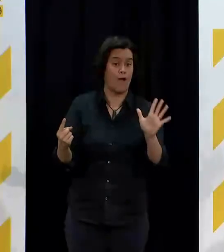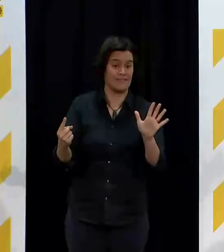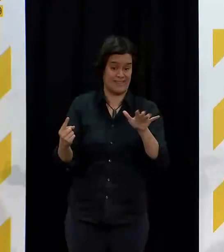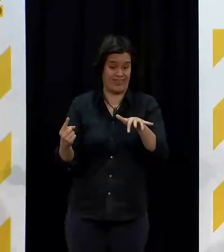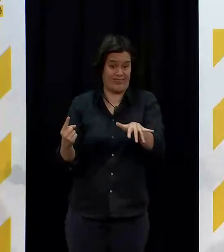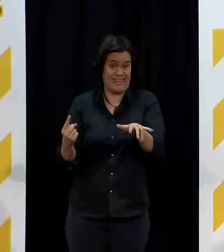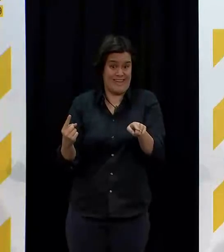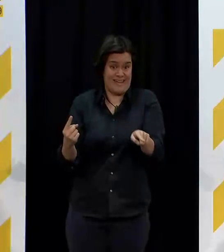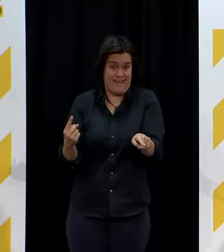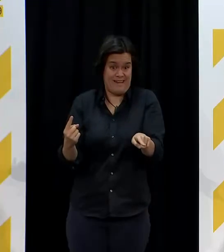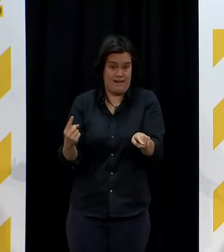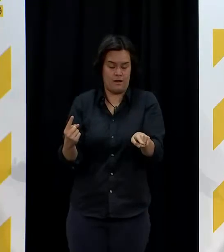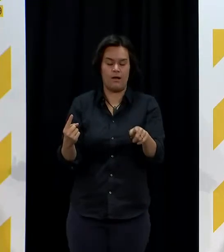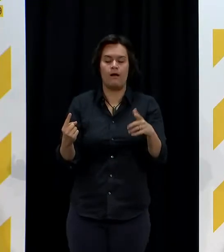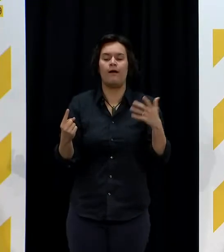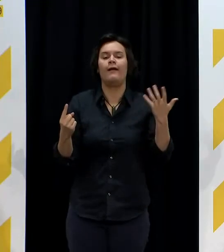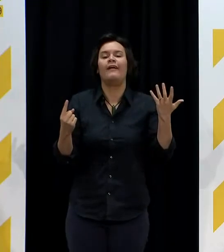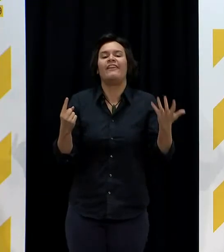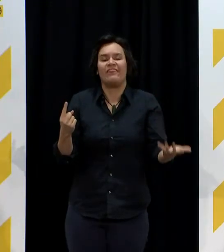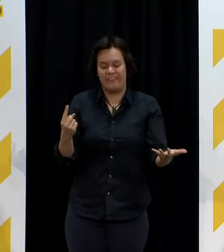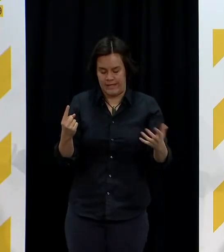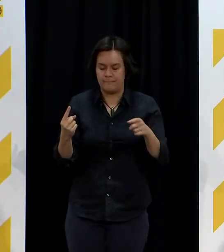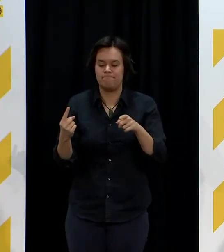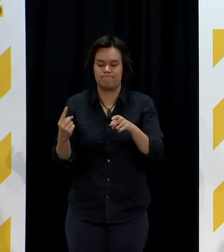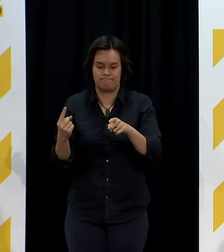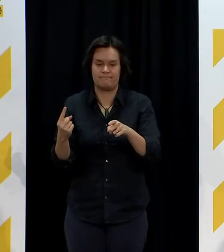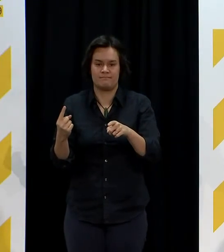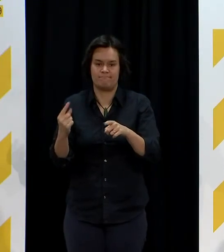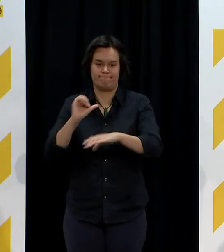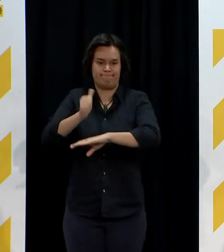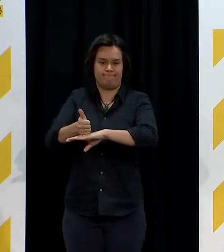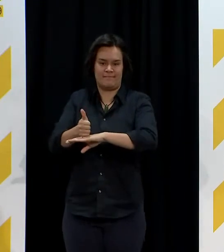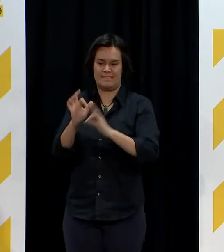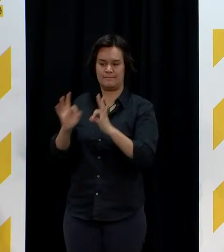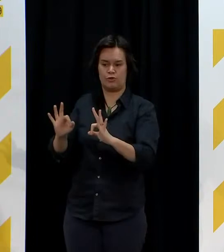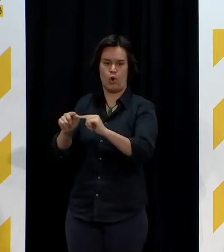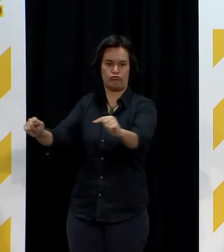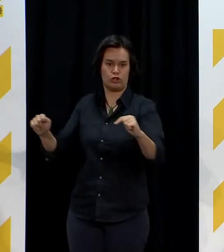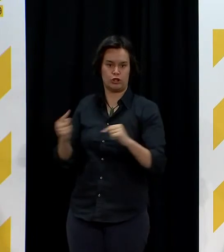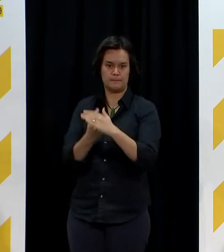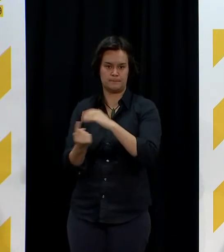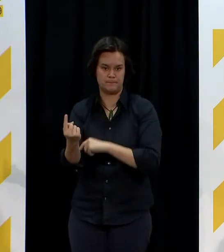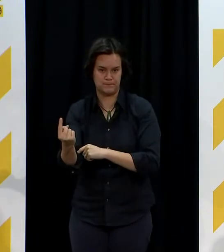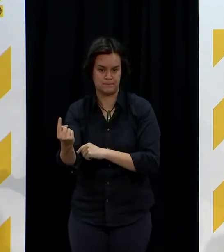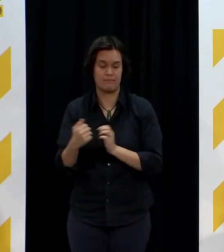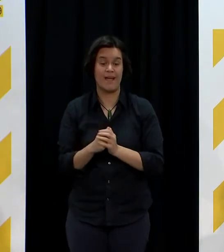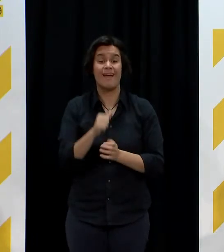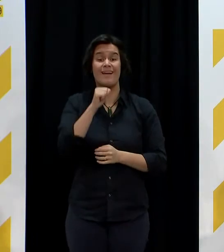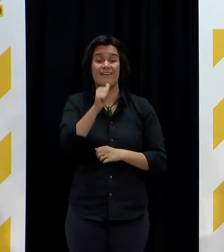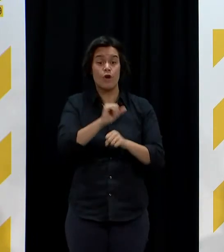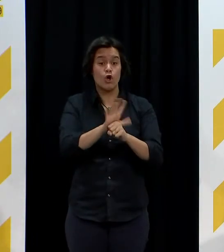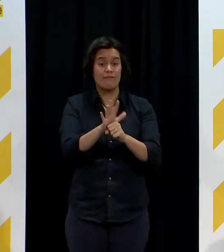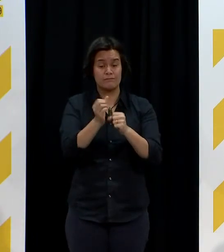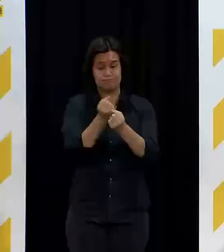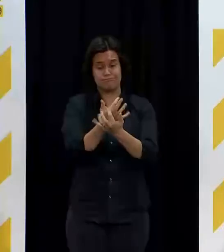than NPV rooms then you move the next step is move to a dedicated ward or area for those